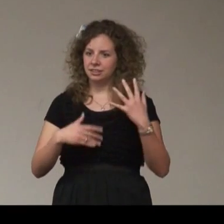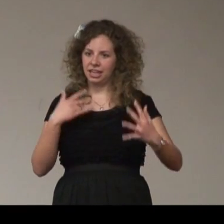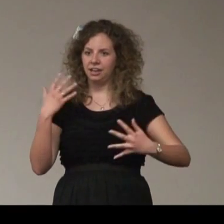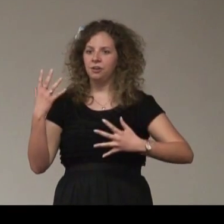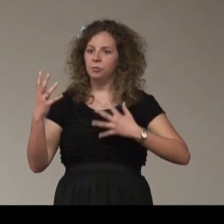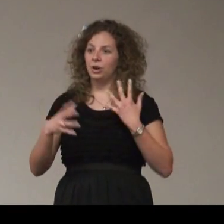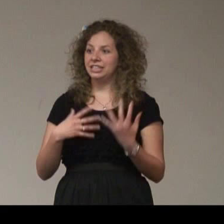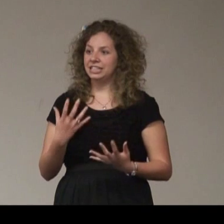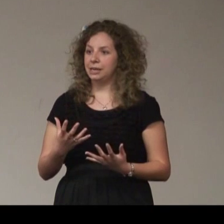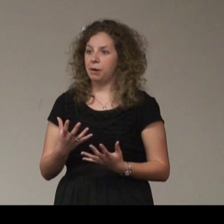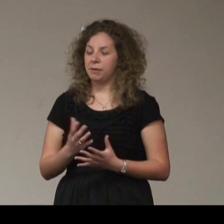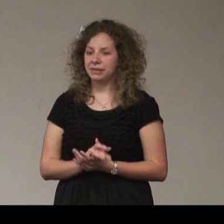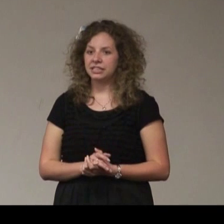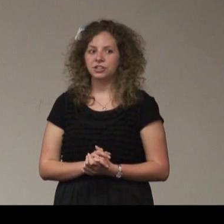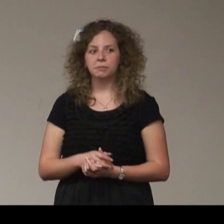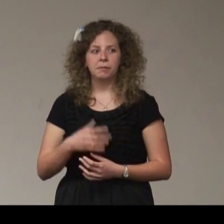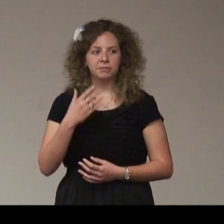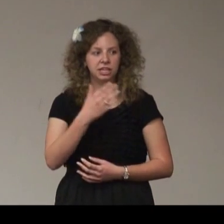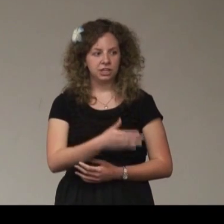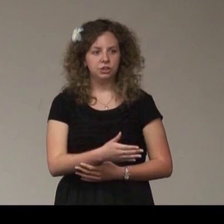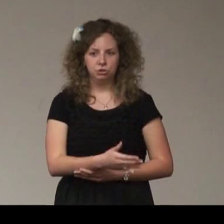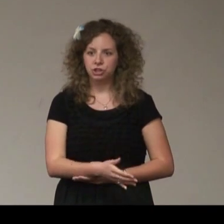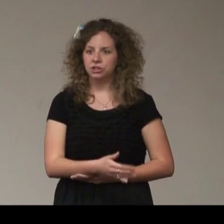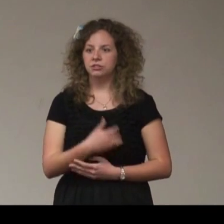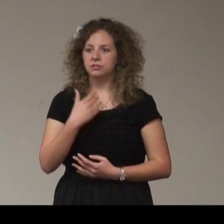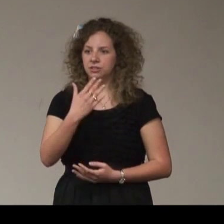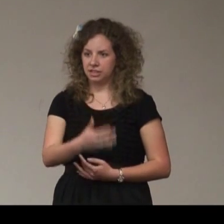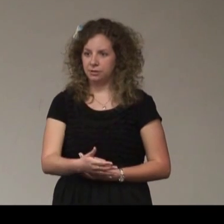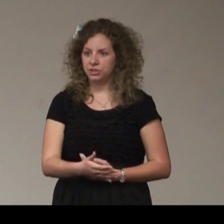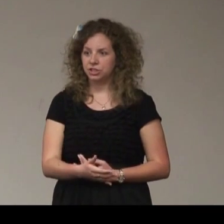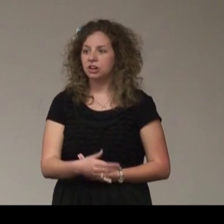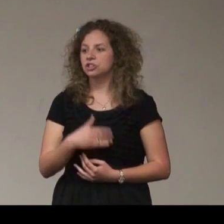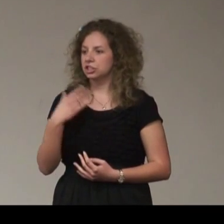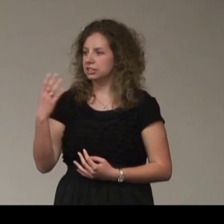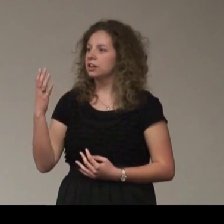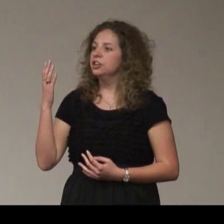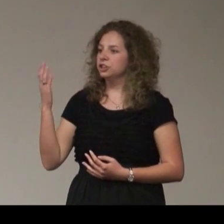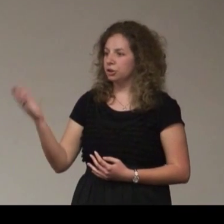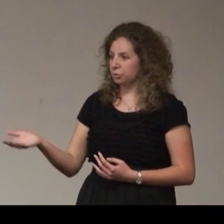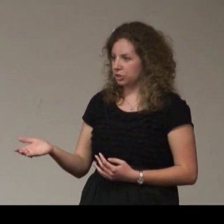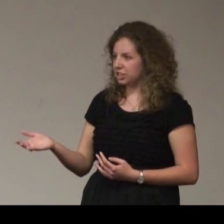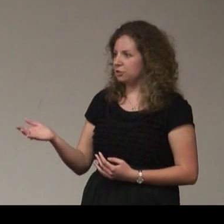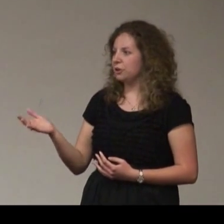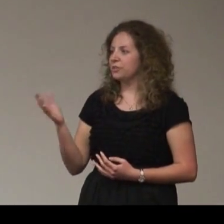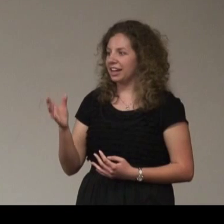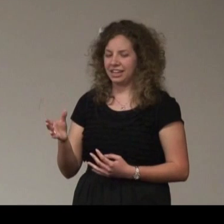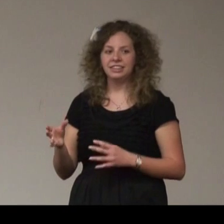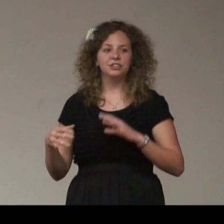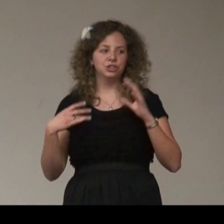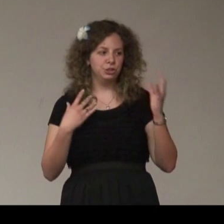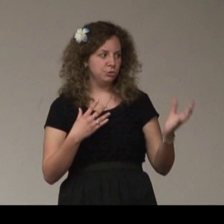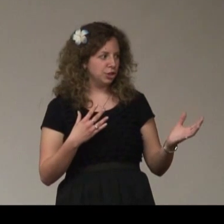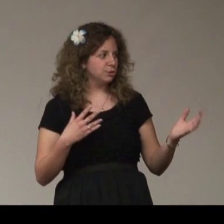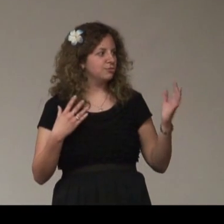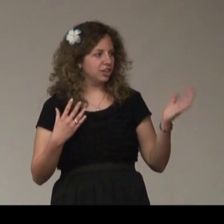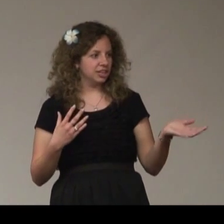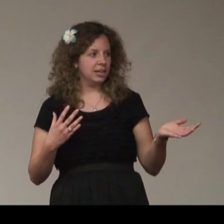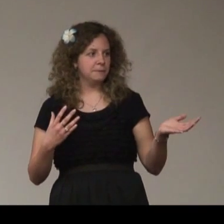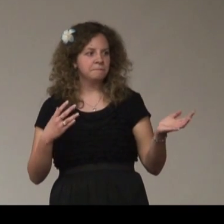like, wanting to keep up all my skills. And my mom was like, you should sign with the songs. Just, you know, the words that you know and that kind of thing. Just use those, fill it in